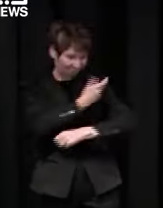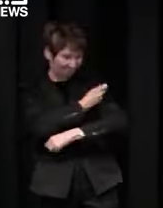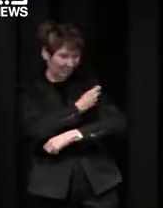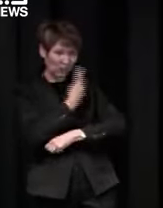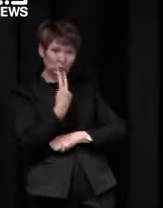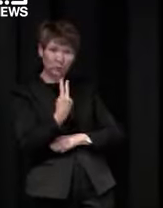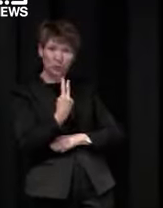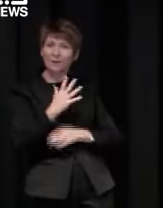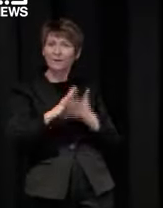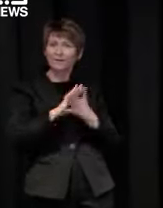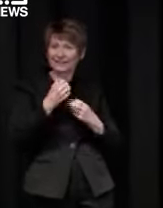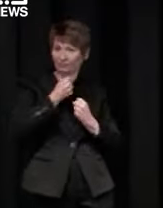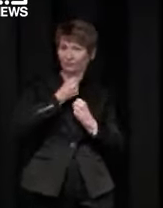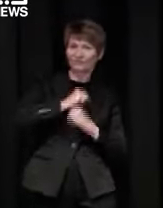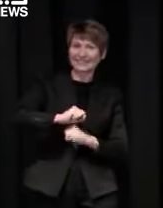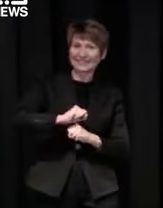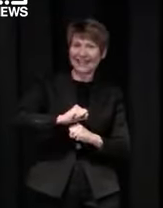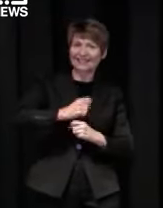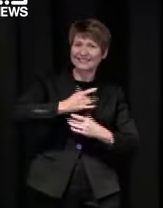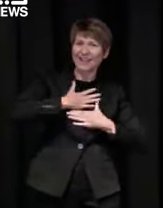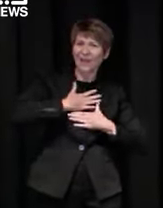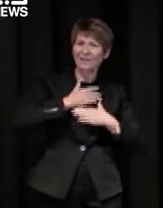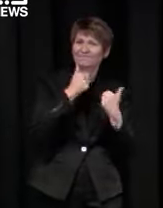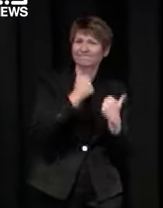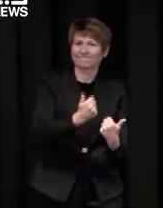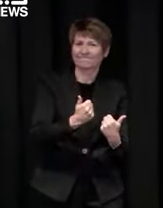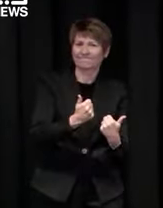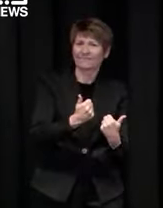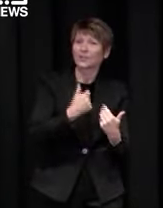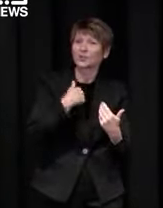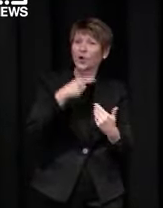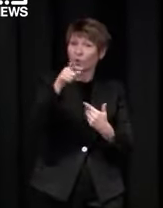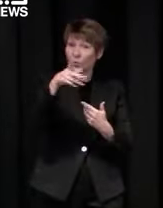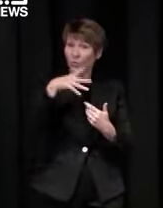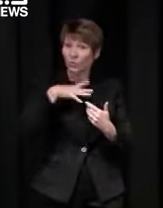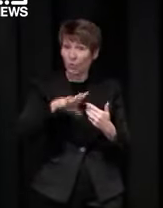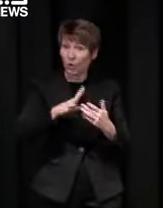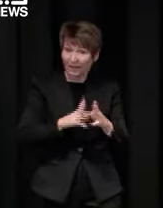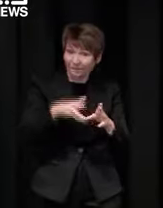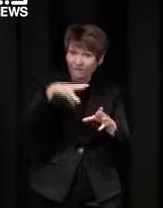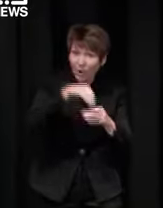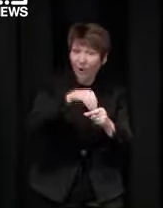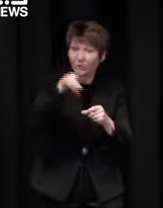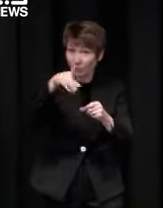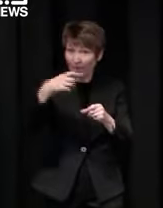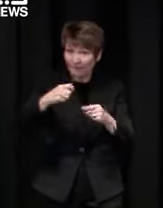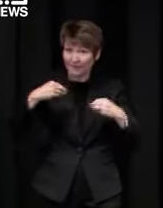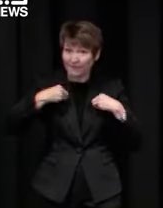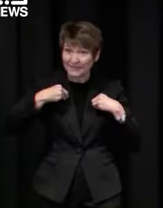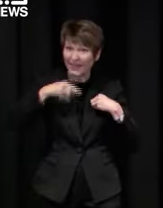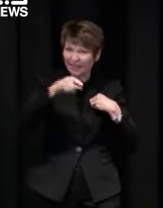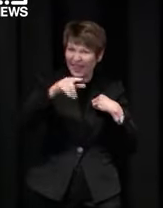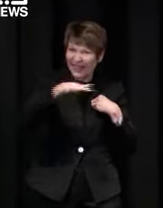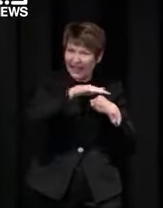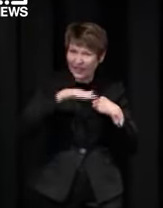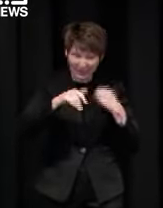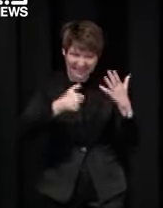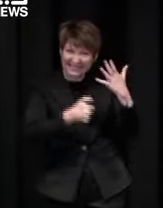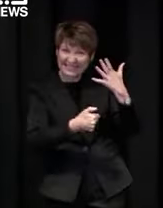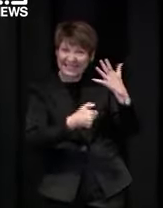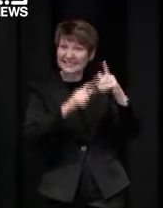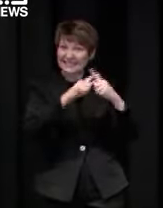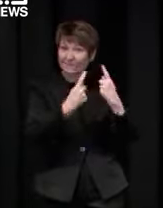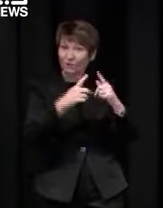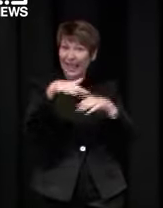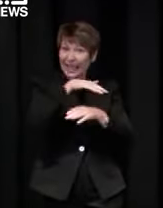anyone who wants to be part of the trials in those six municipalities to get in touch with their peak body I should